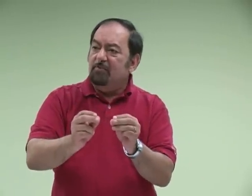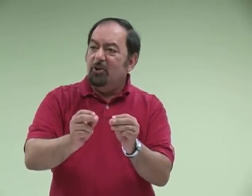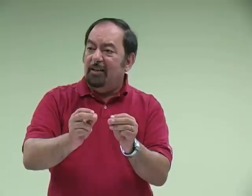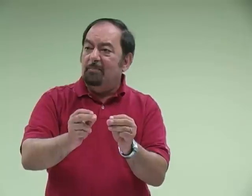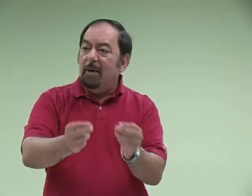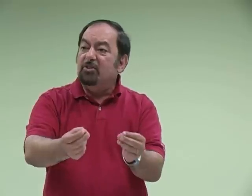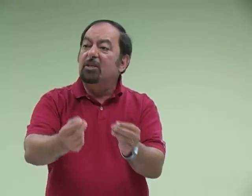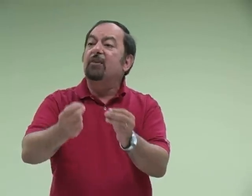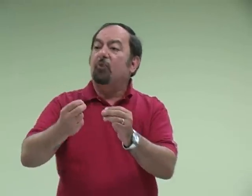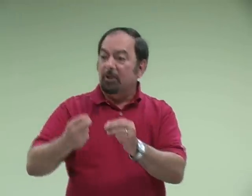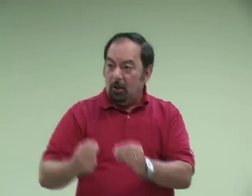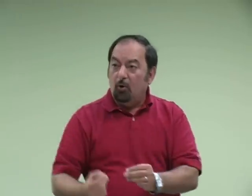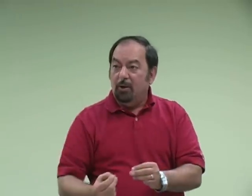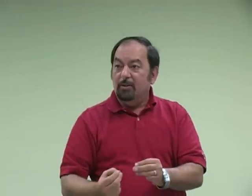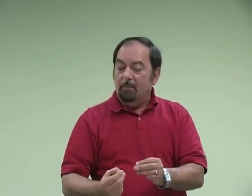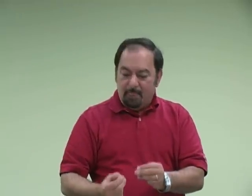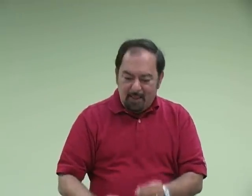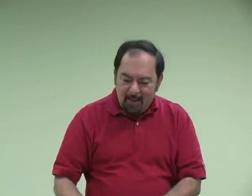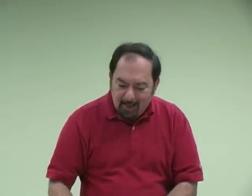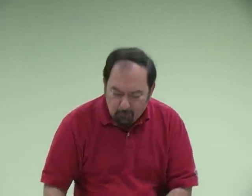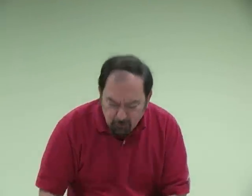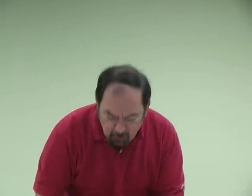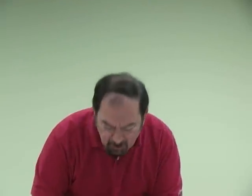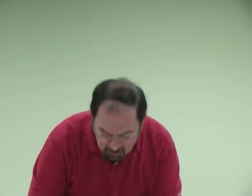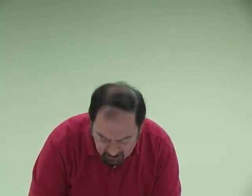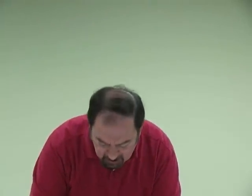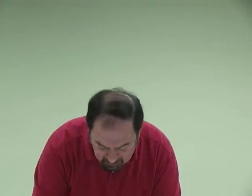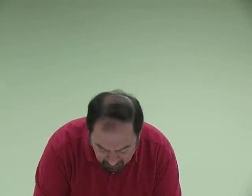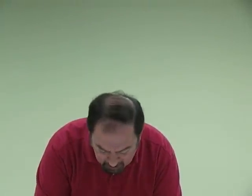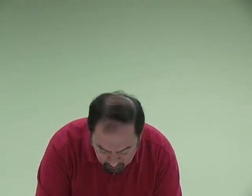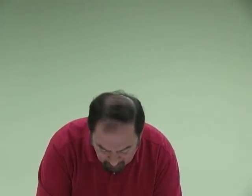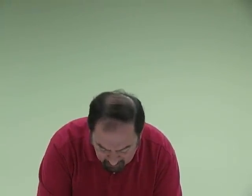of John the Baptist, they follow the Lord. I want you to hear this by the Spirit.